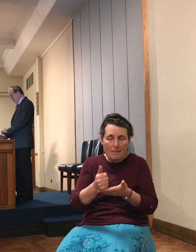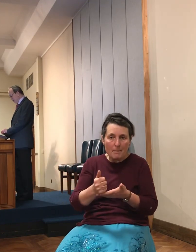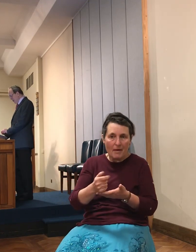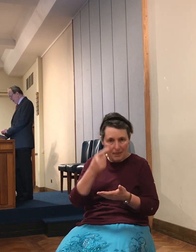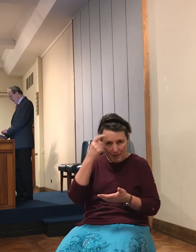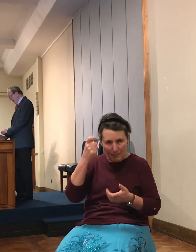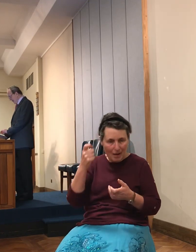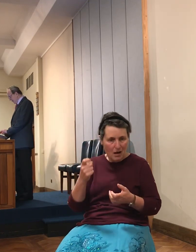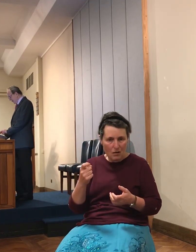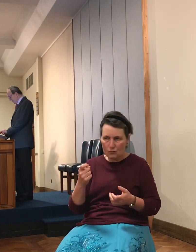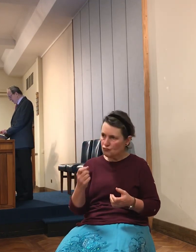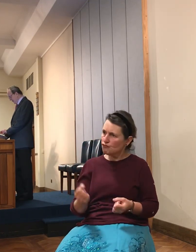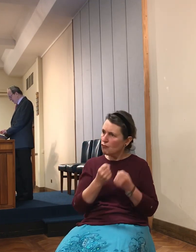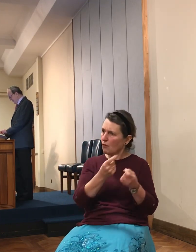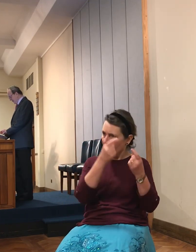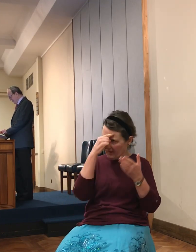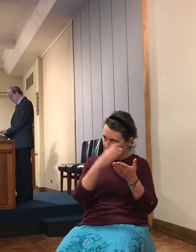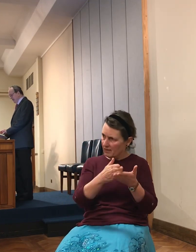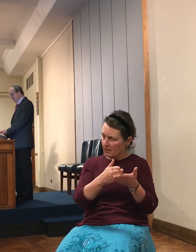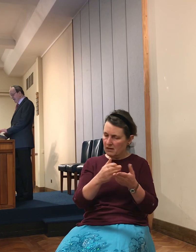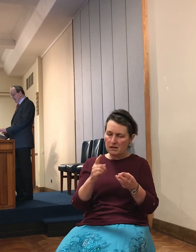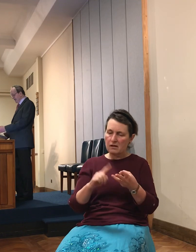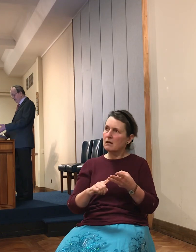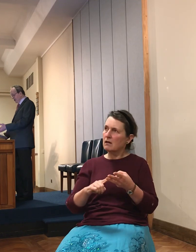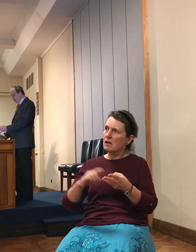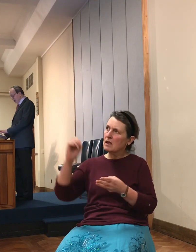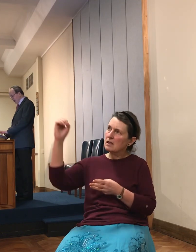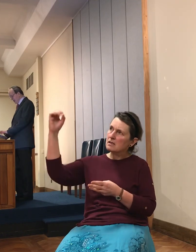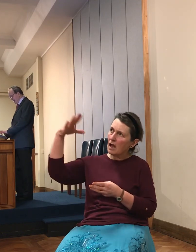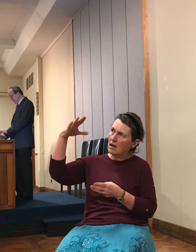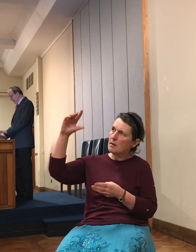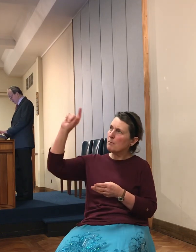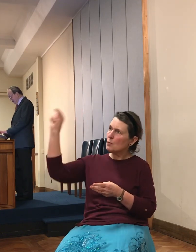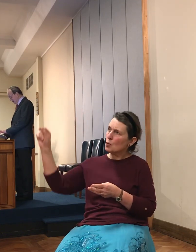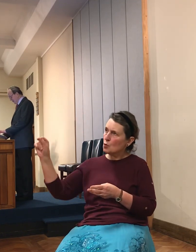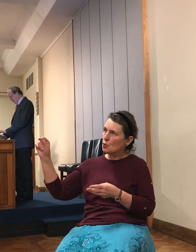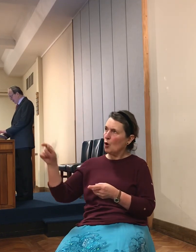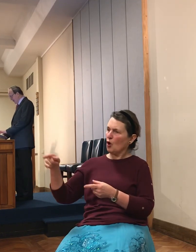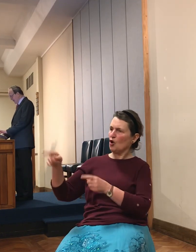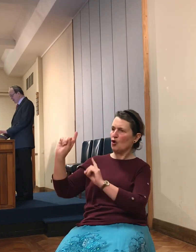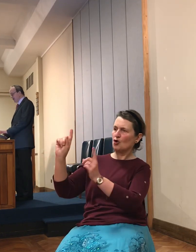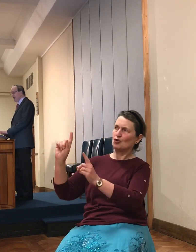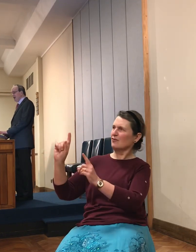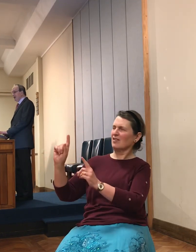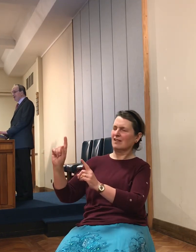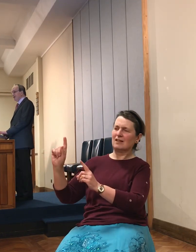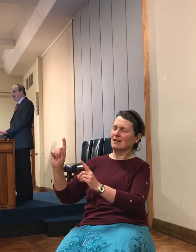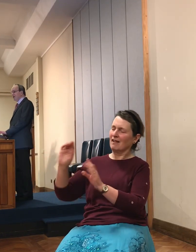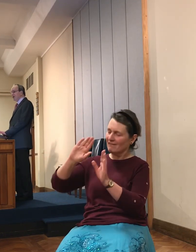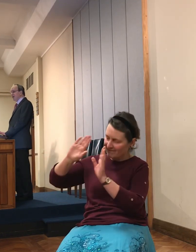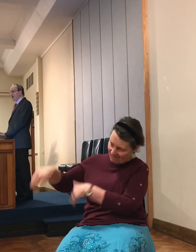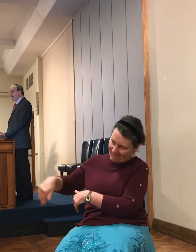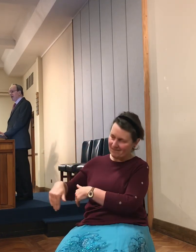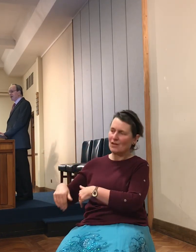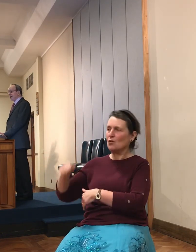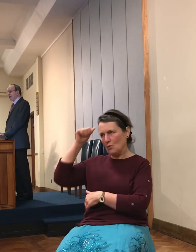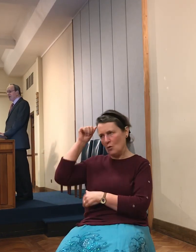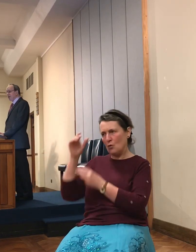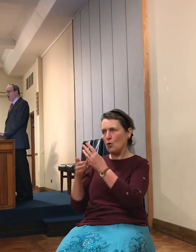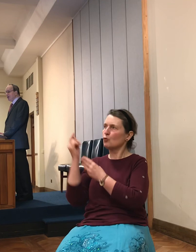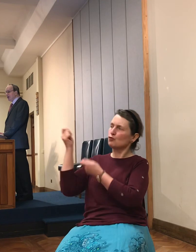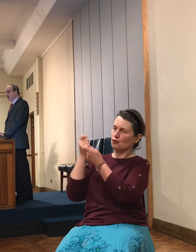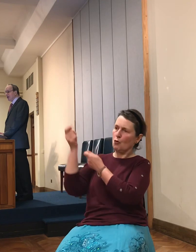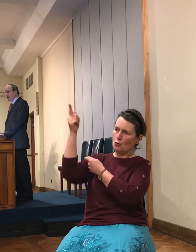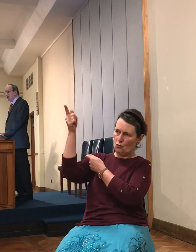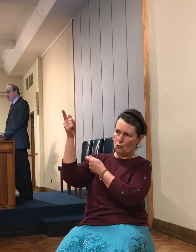sun and moon as gods. They indicate Joshua as a type of Christ. Feet on the necks